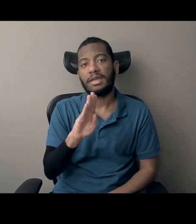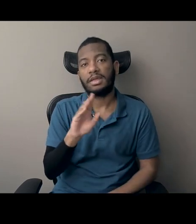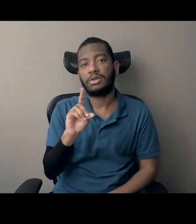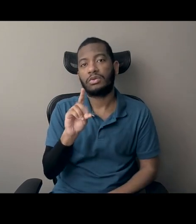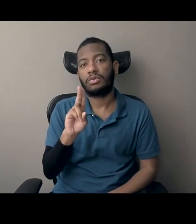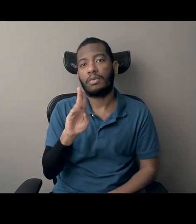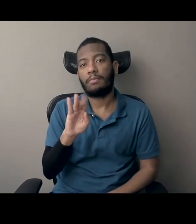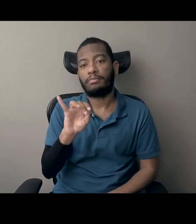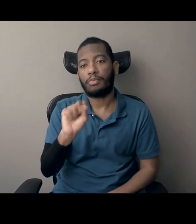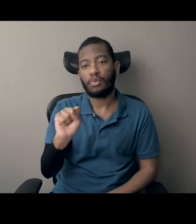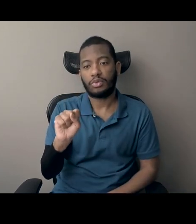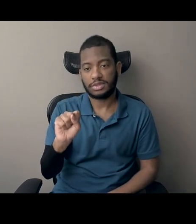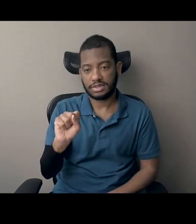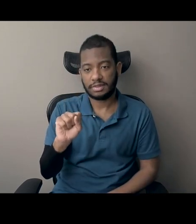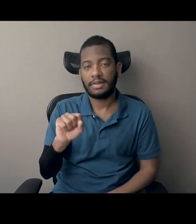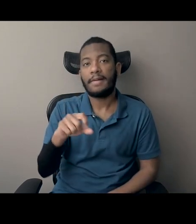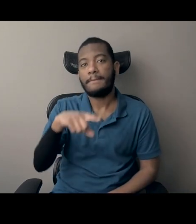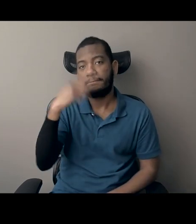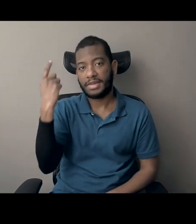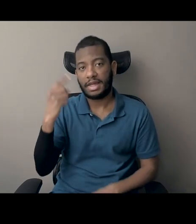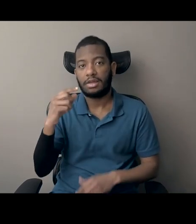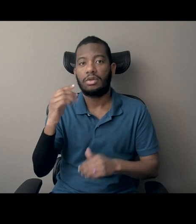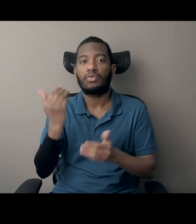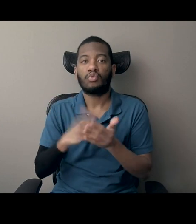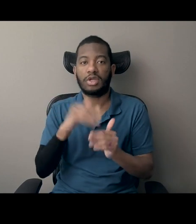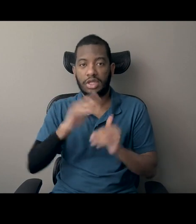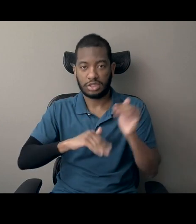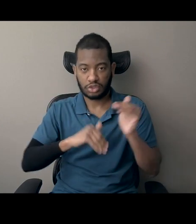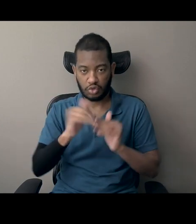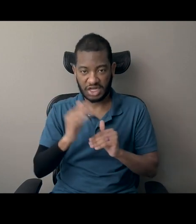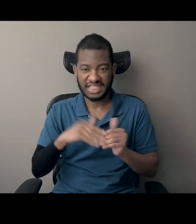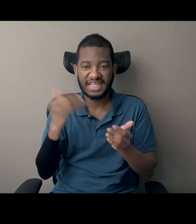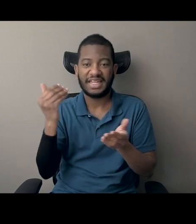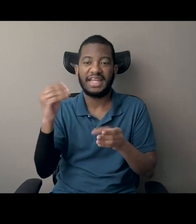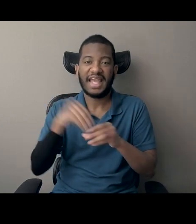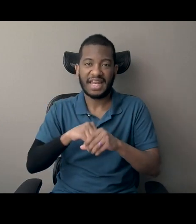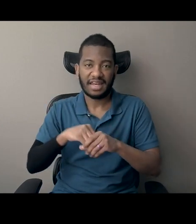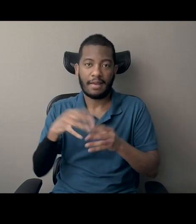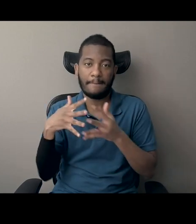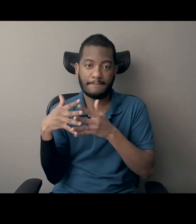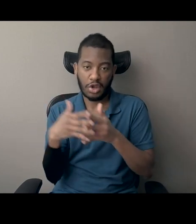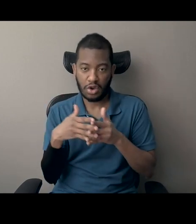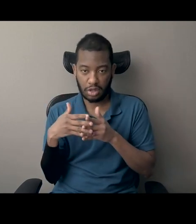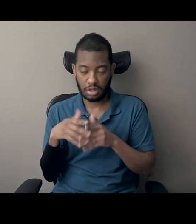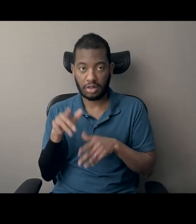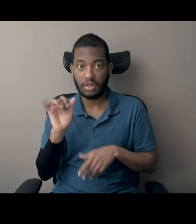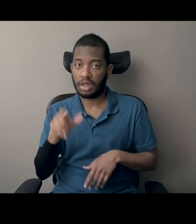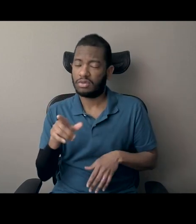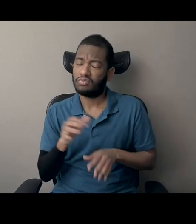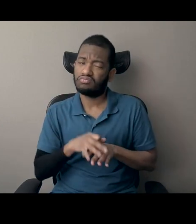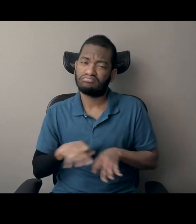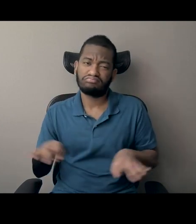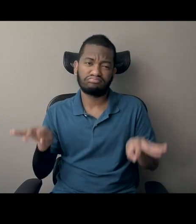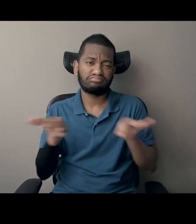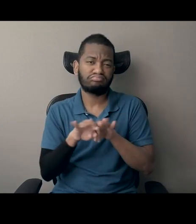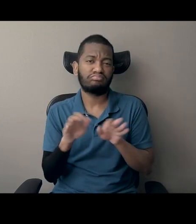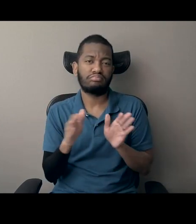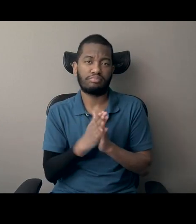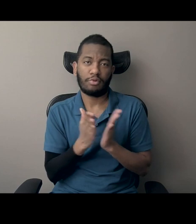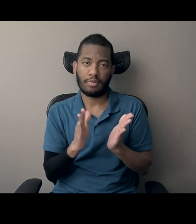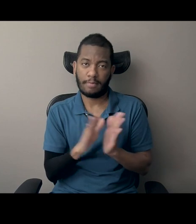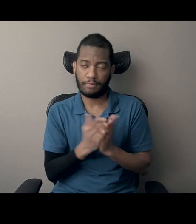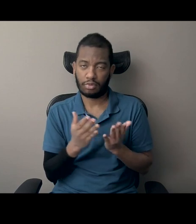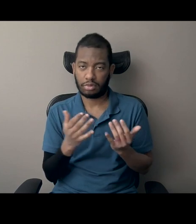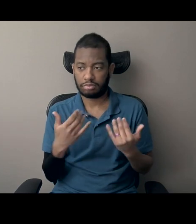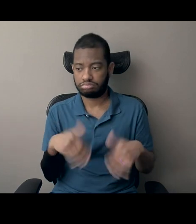and reframing the narrative around the reconstruction era. As Nimi alluded to, um, there's been a